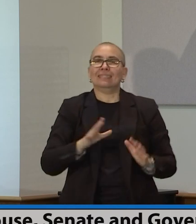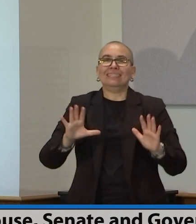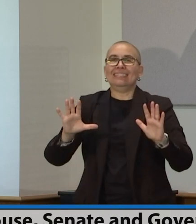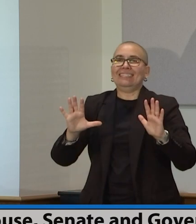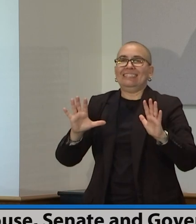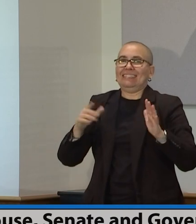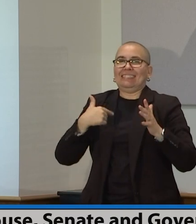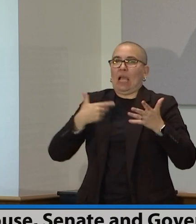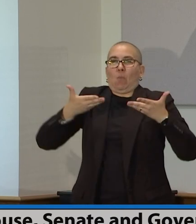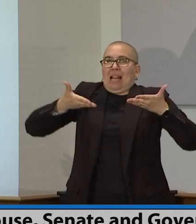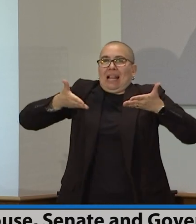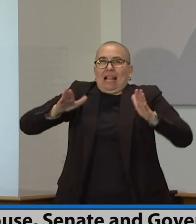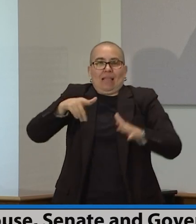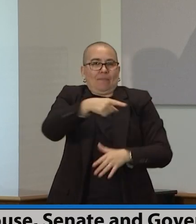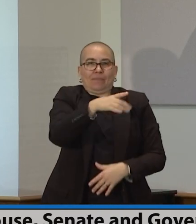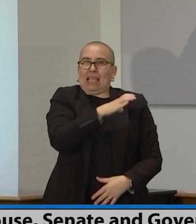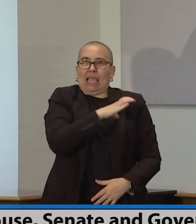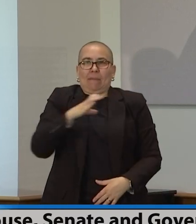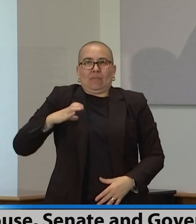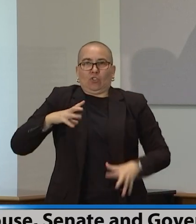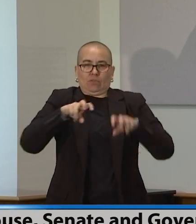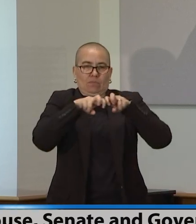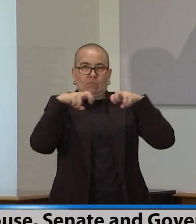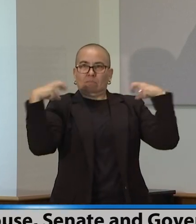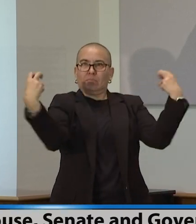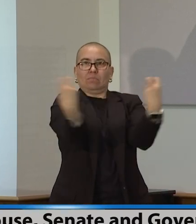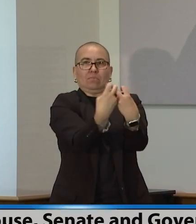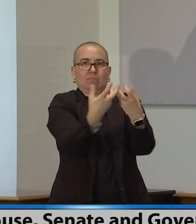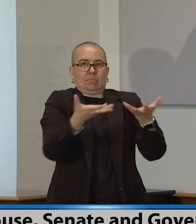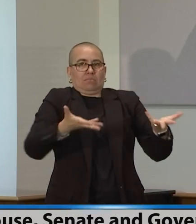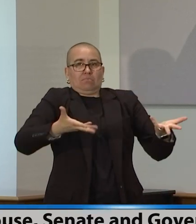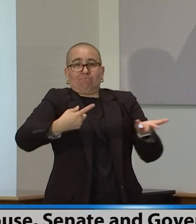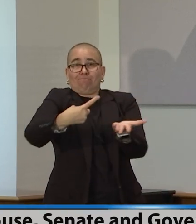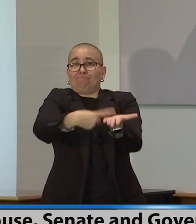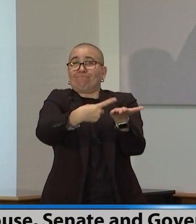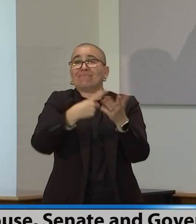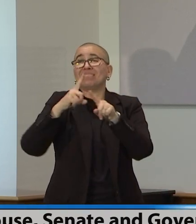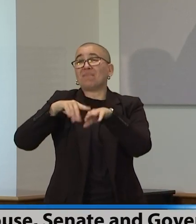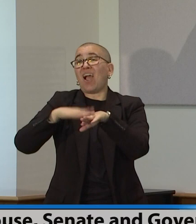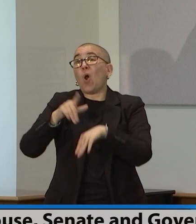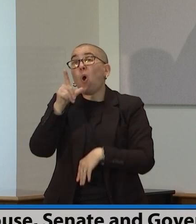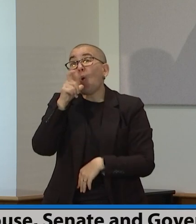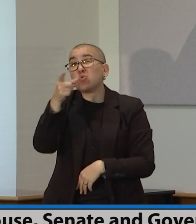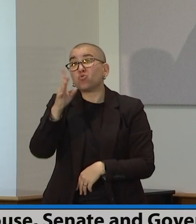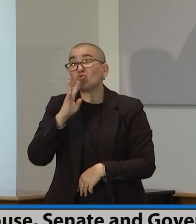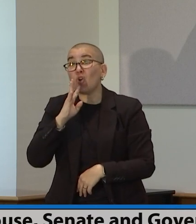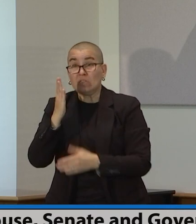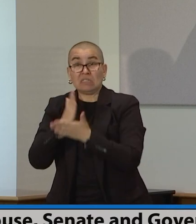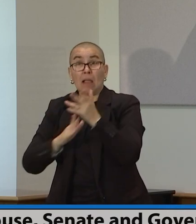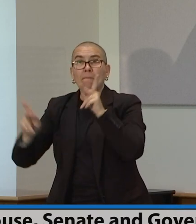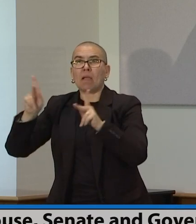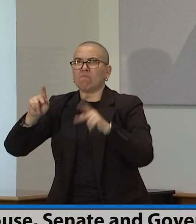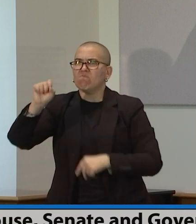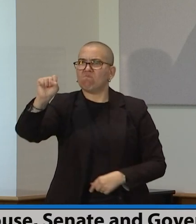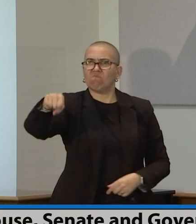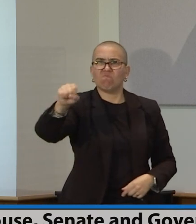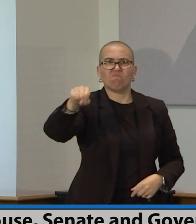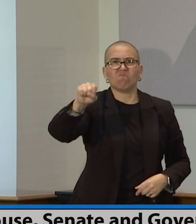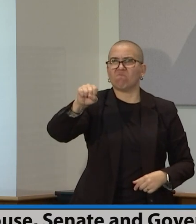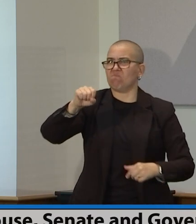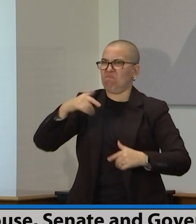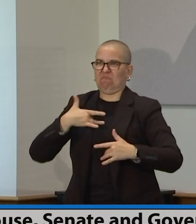depending on who you're talking to, we're either way apart or close, uh, because there are some things that we think that we can do,